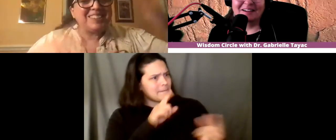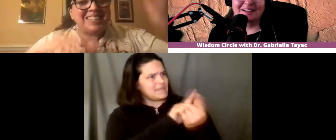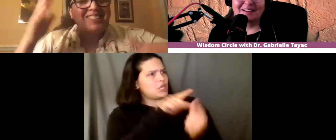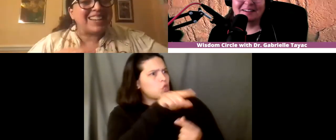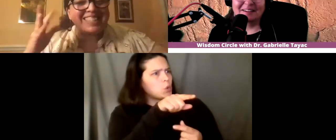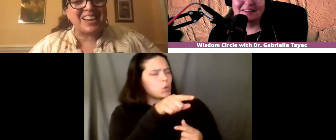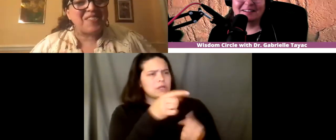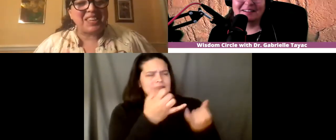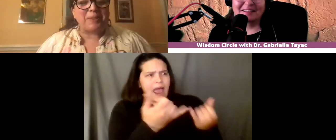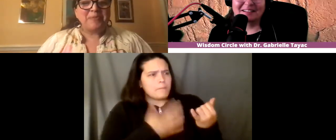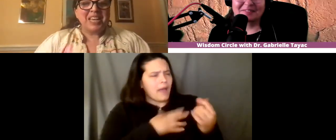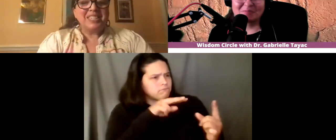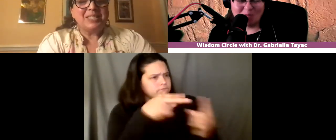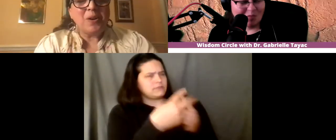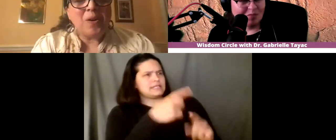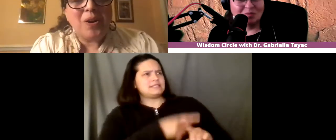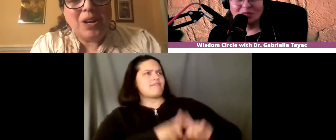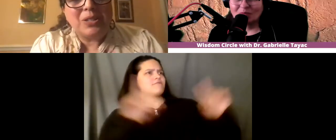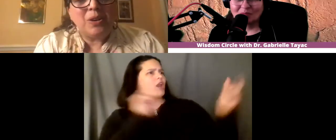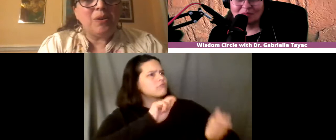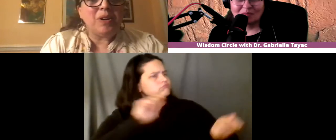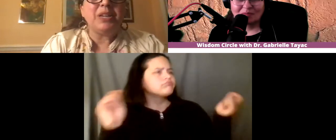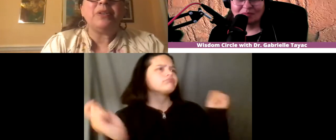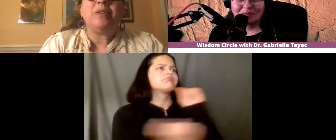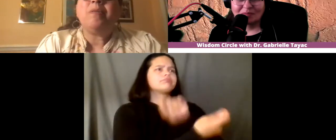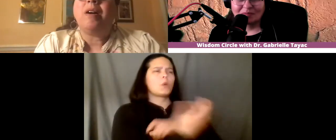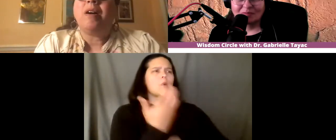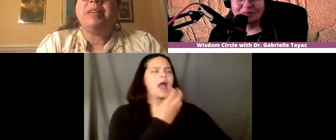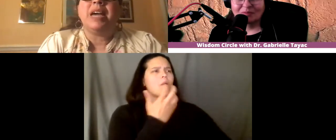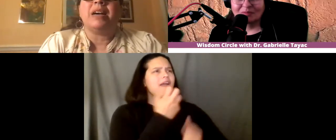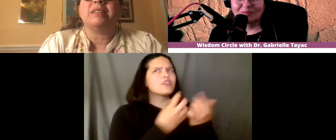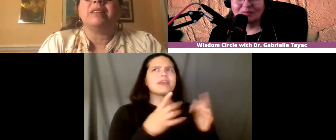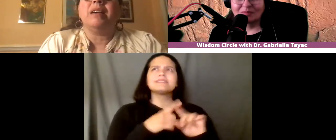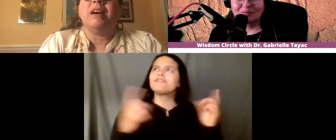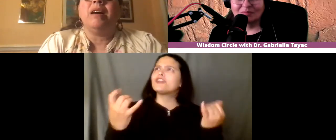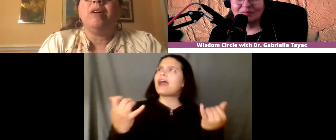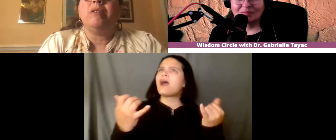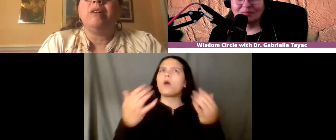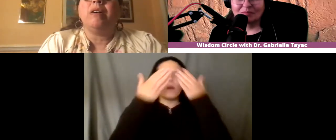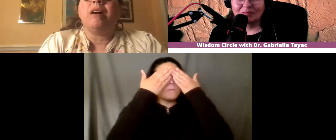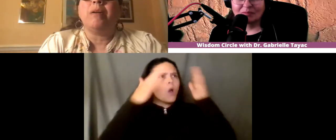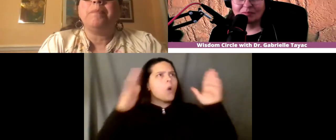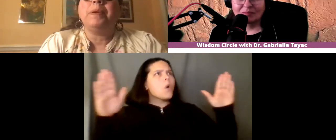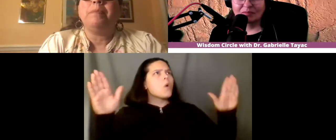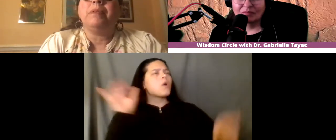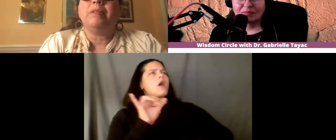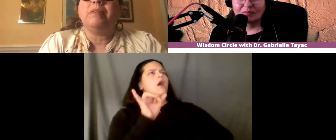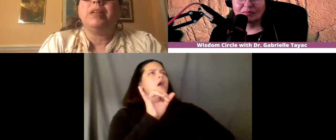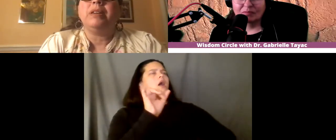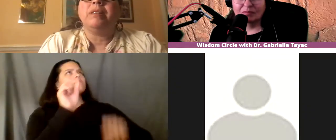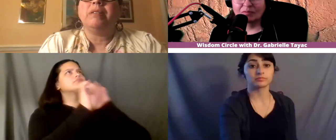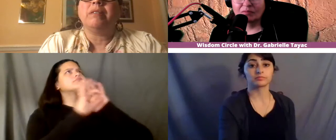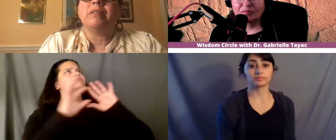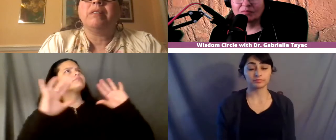concrete and grass and everything so so you know um yes uh our people